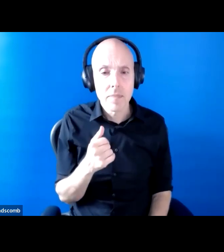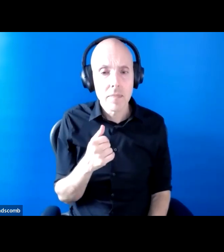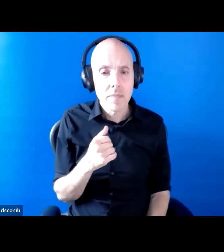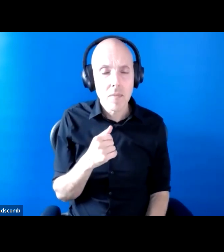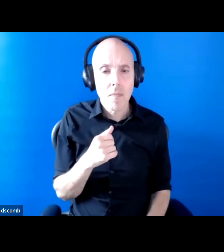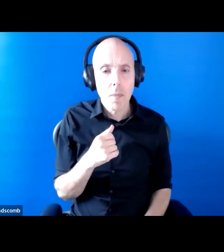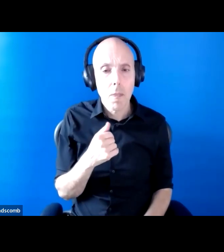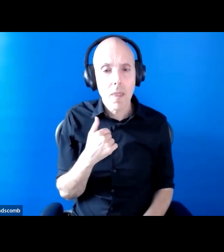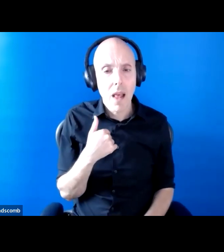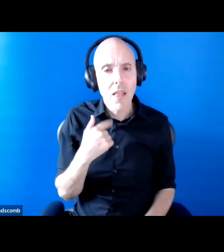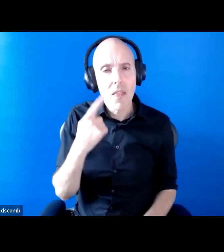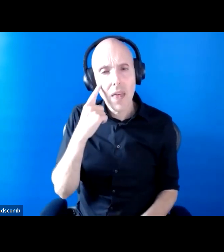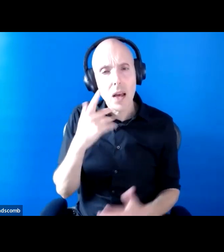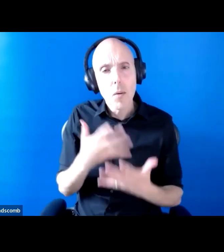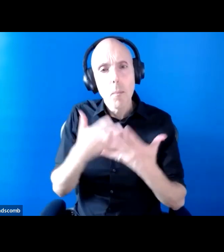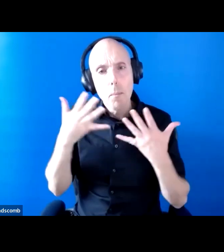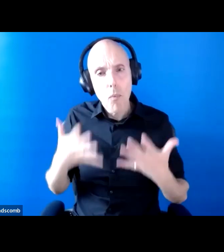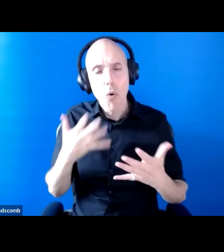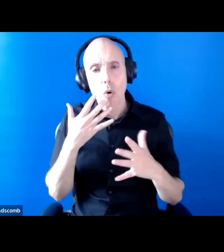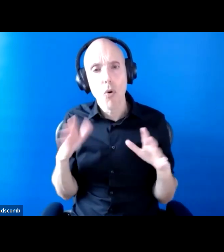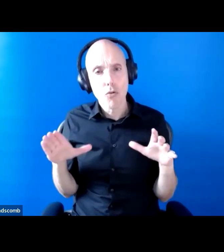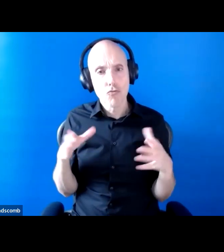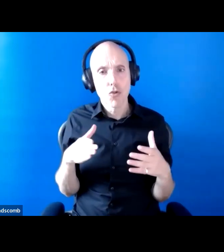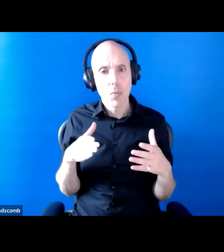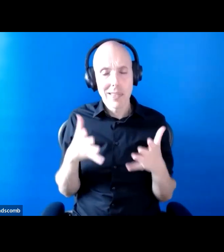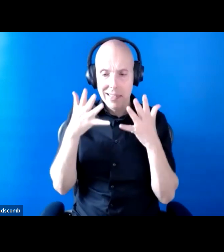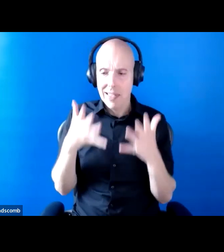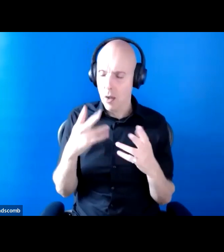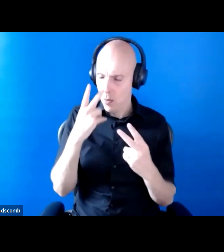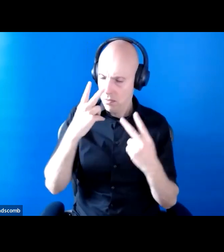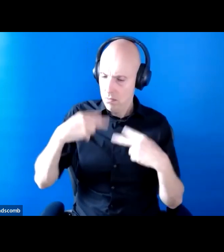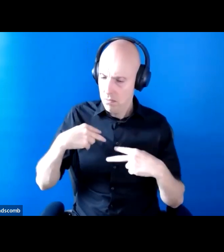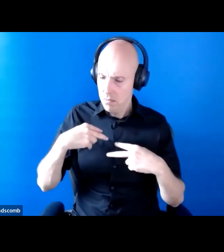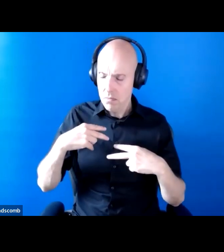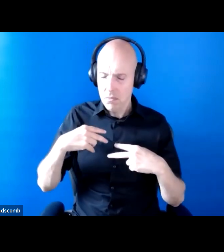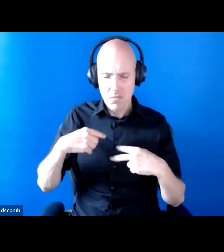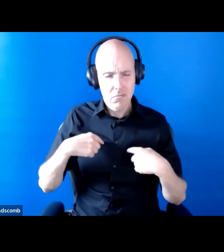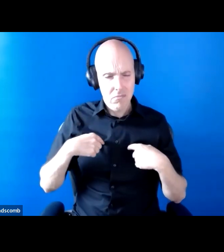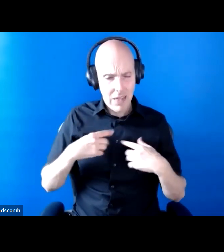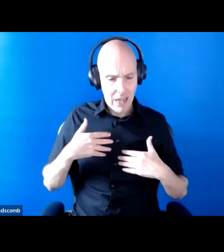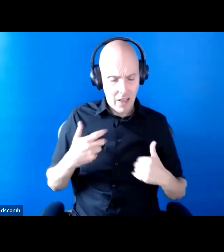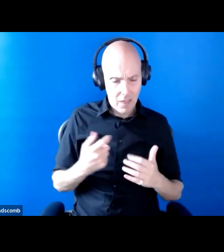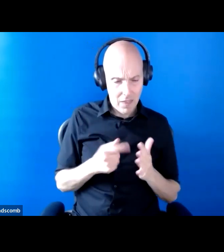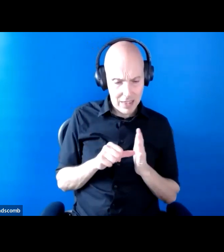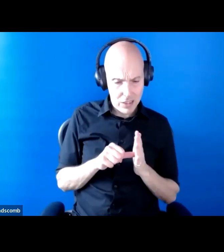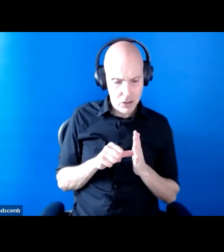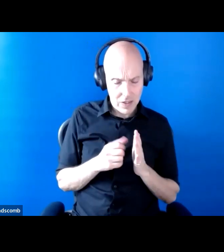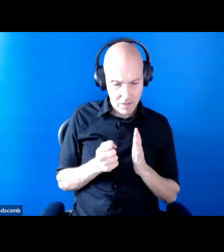opening up to reframing themselves, not just as groups with health conditions, but as groups that are disabled and